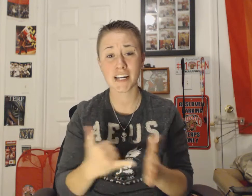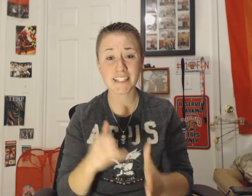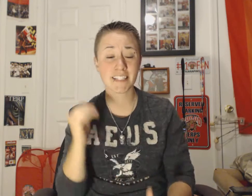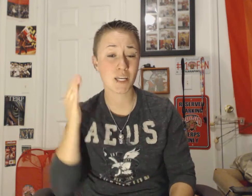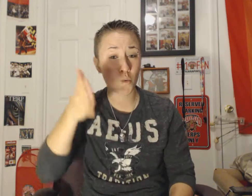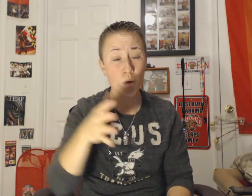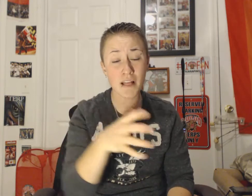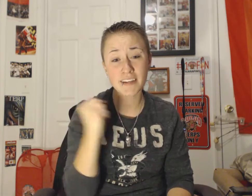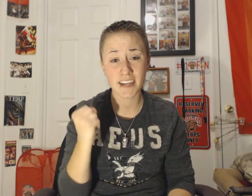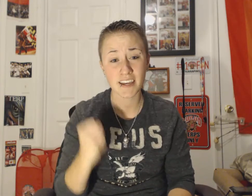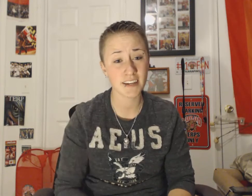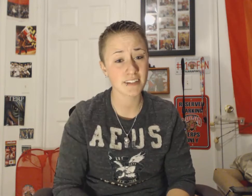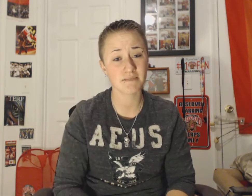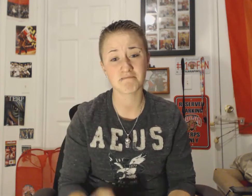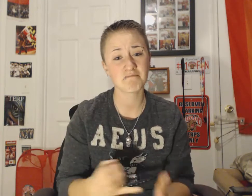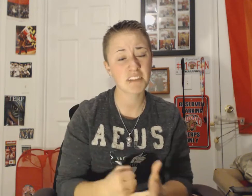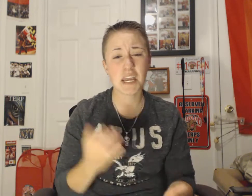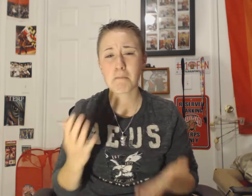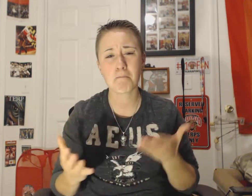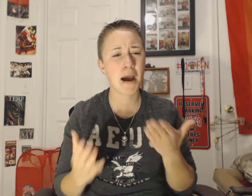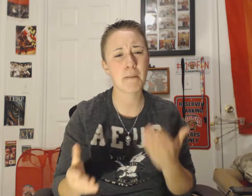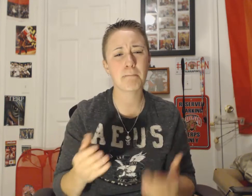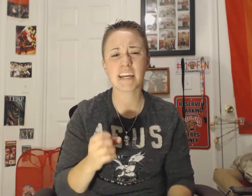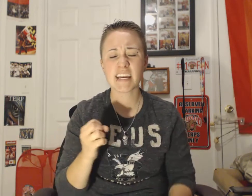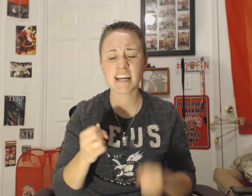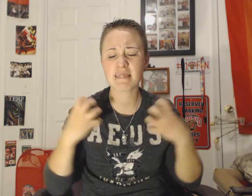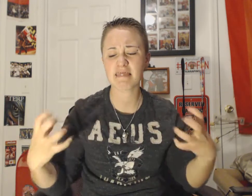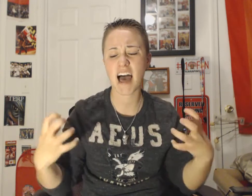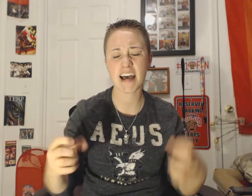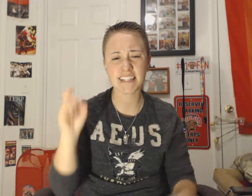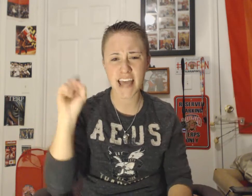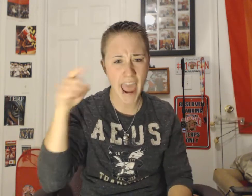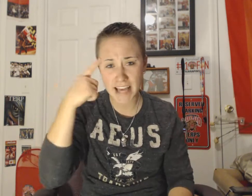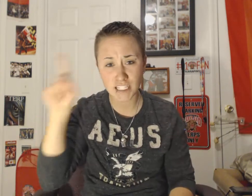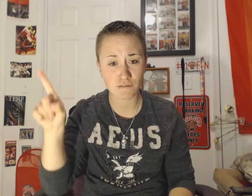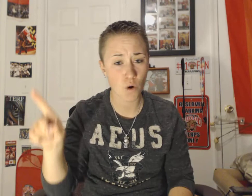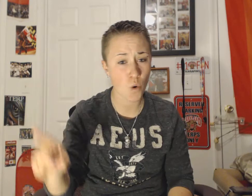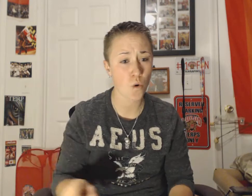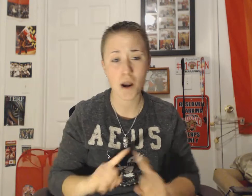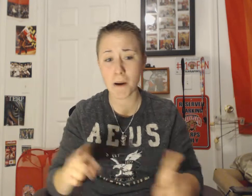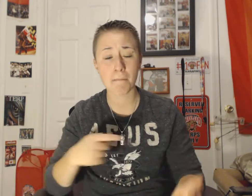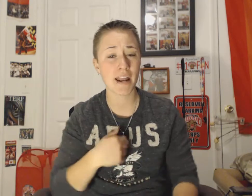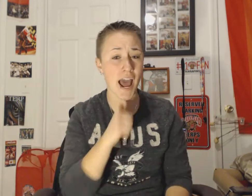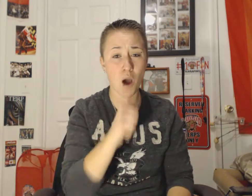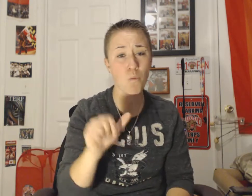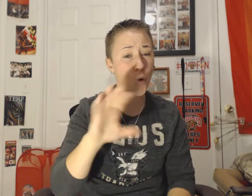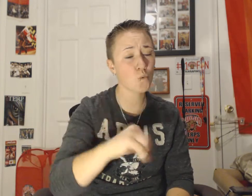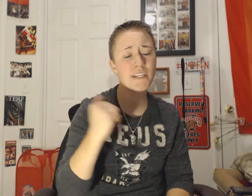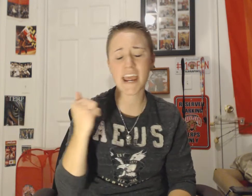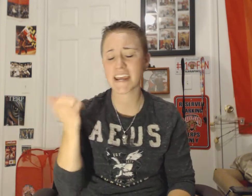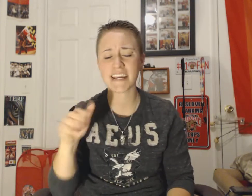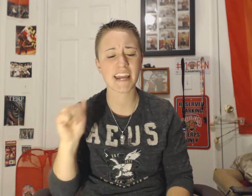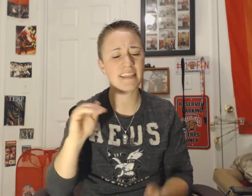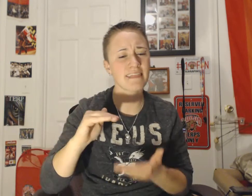as it will get It might be a lot to ask for But I won't take any